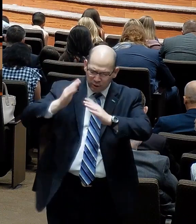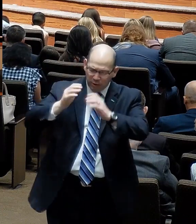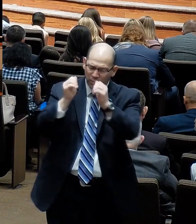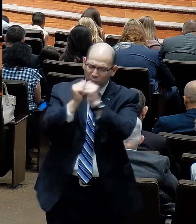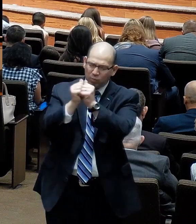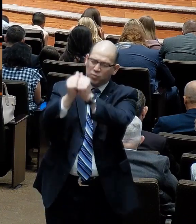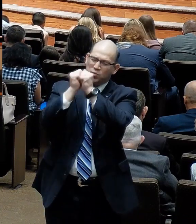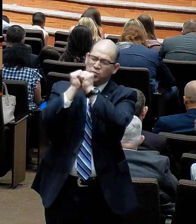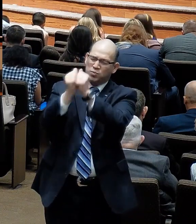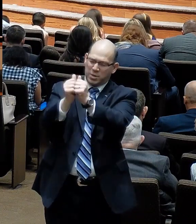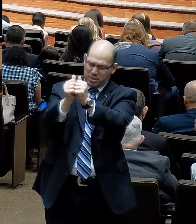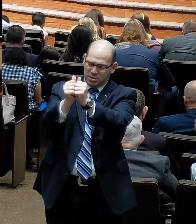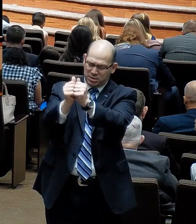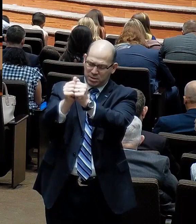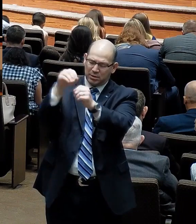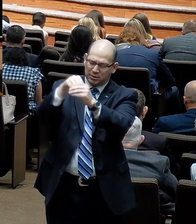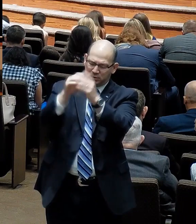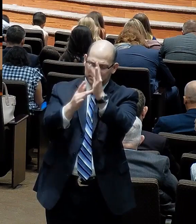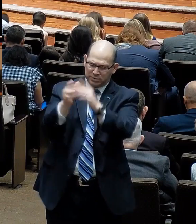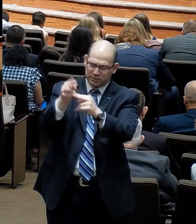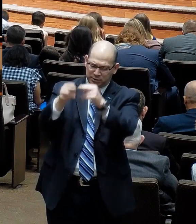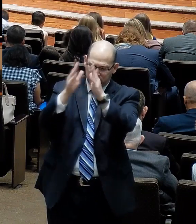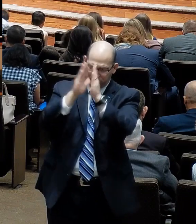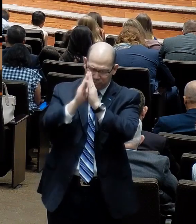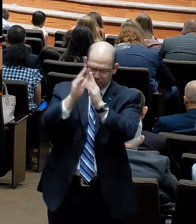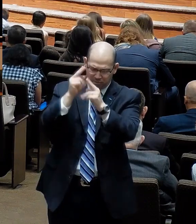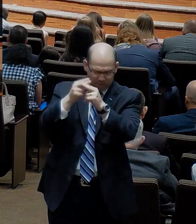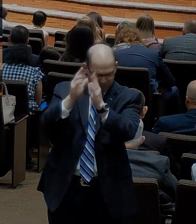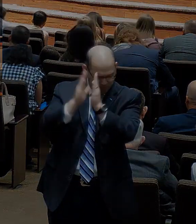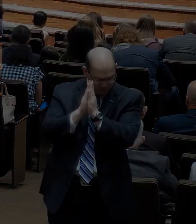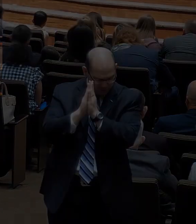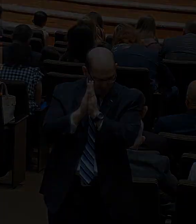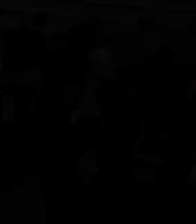pray in Christ's name. Amen. And let's thank Brother Thompson for that message tonight. let's Brother for that